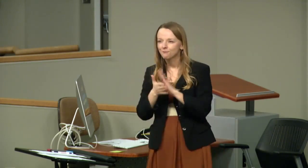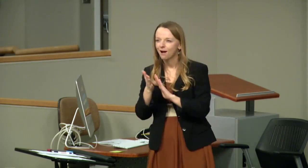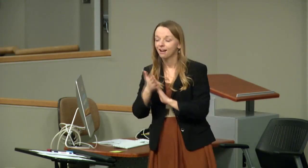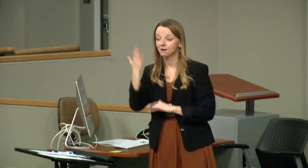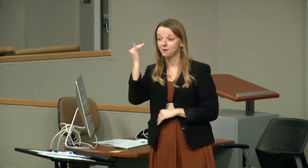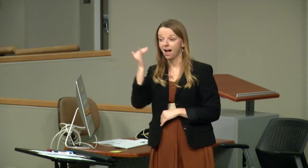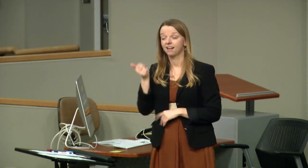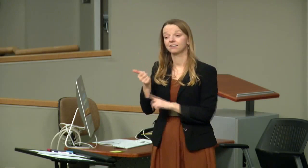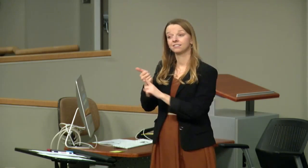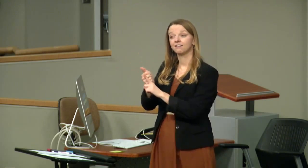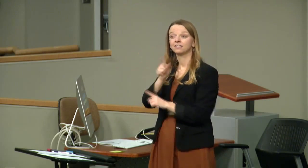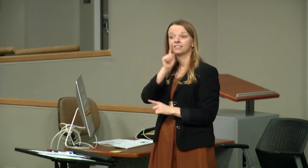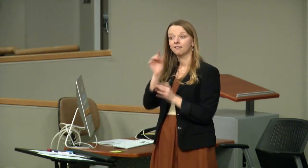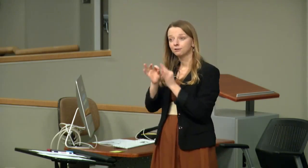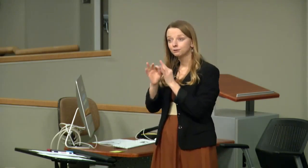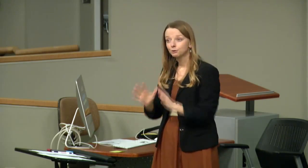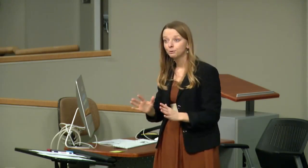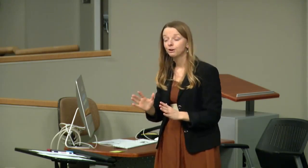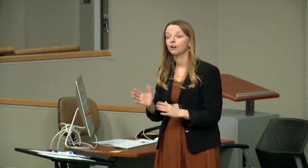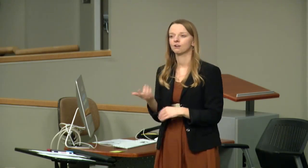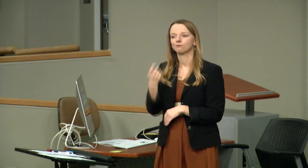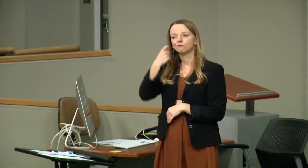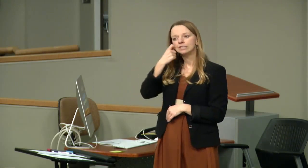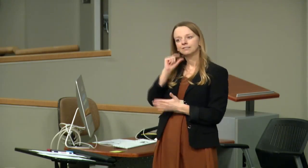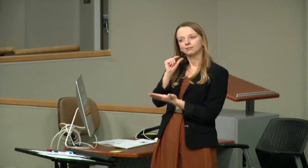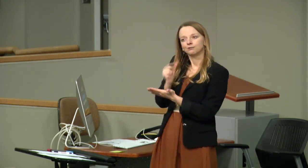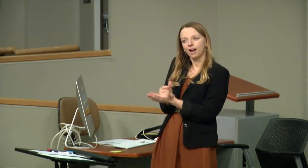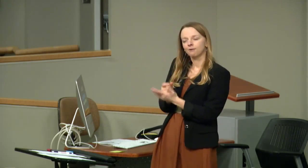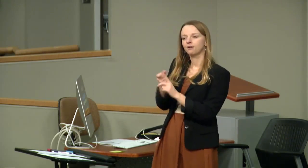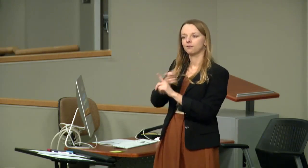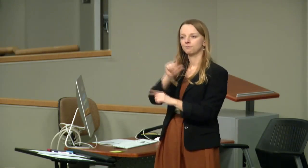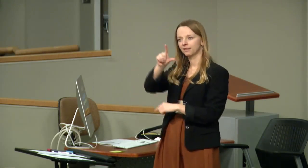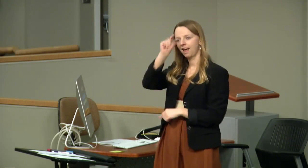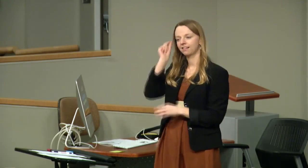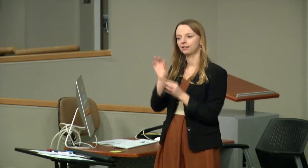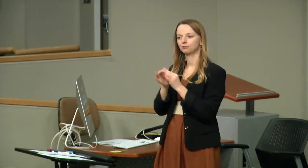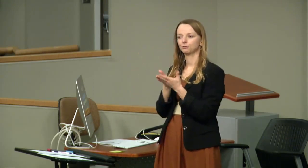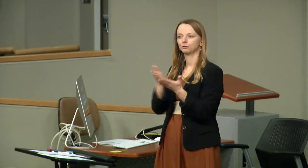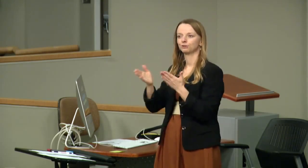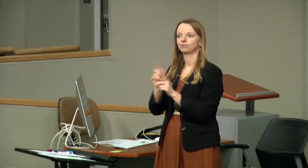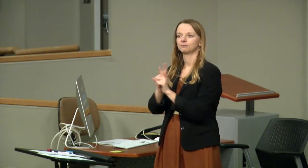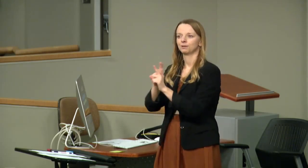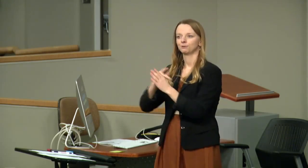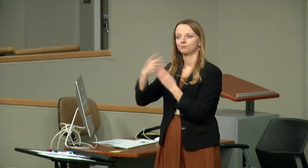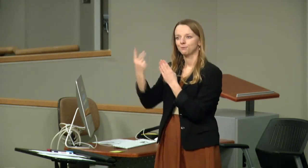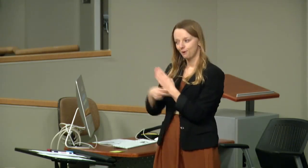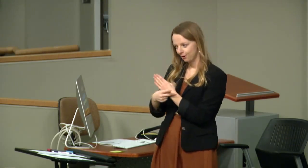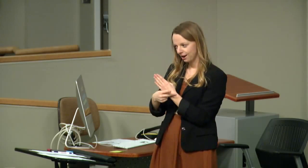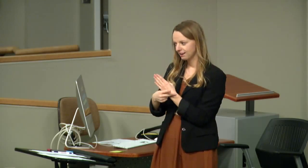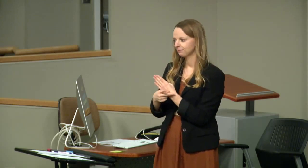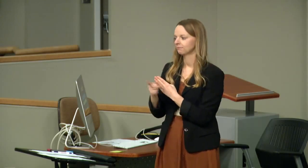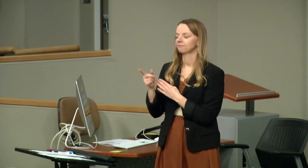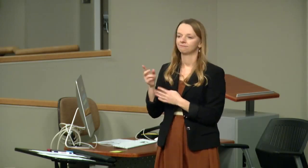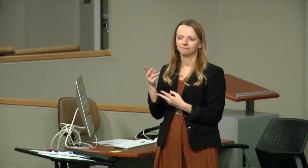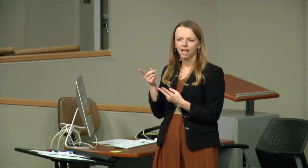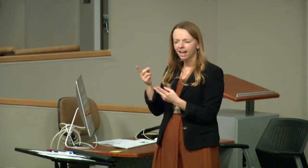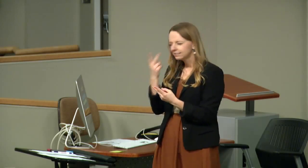She's actually a perfect moderator for this discussion. She's a recent graduate from the Gallaudet Interpreting Mentoring